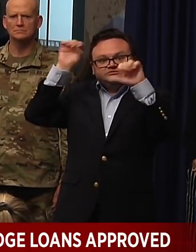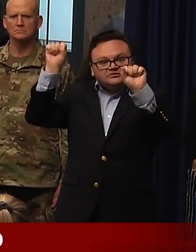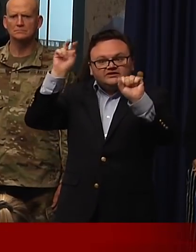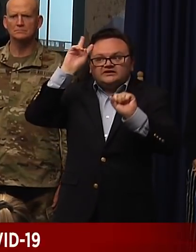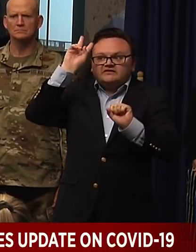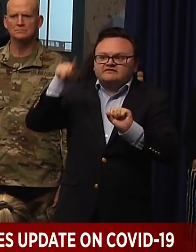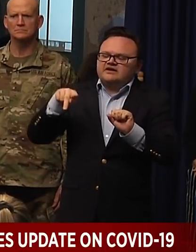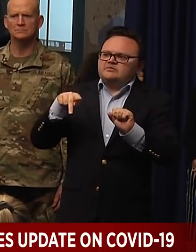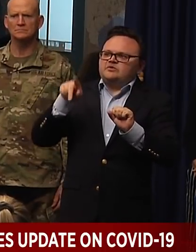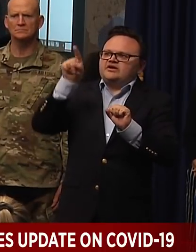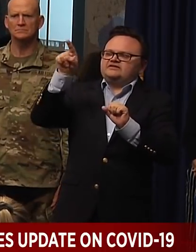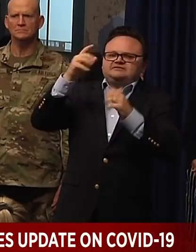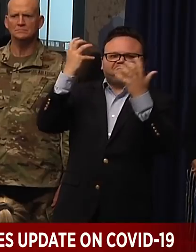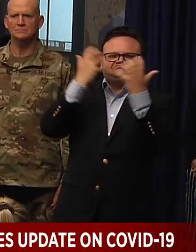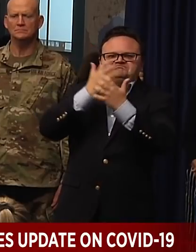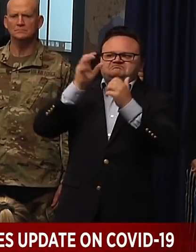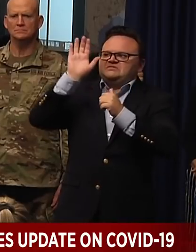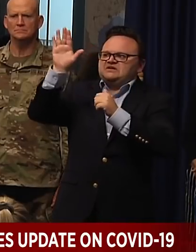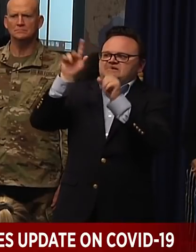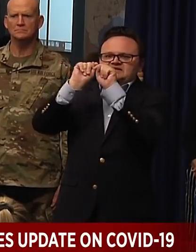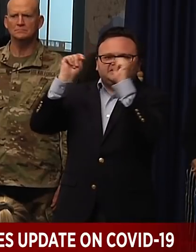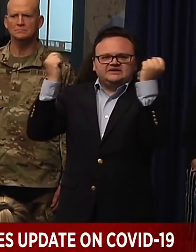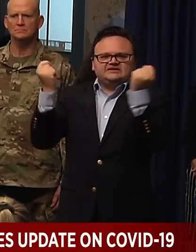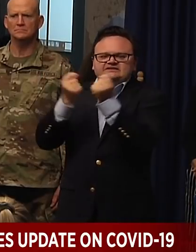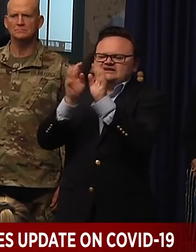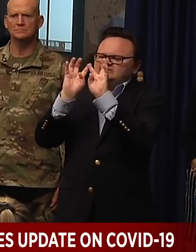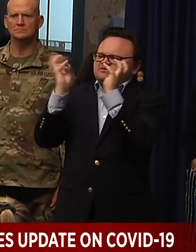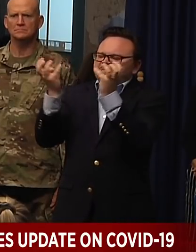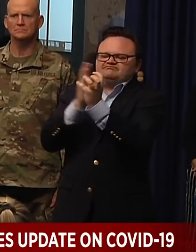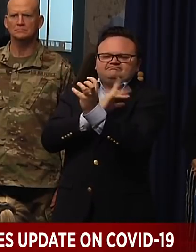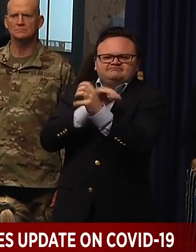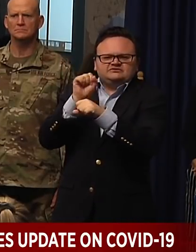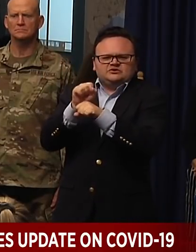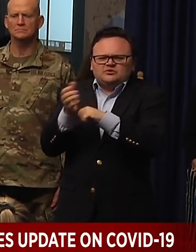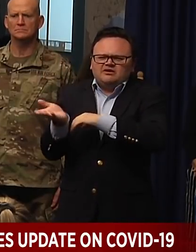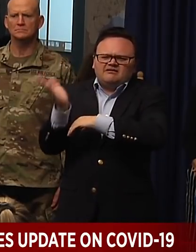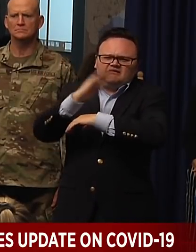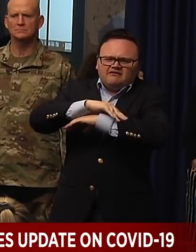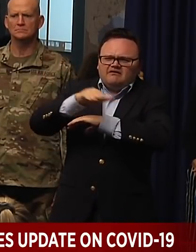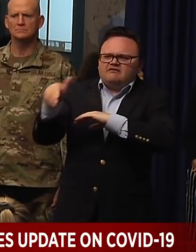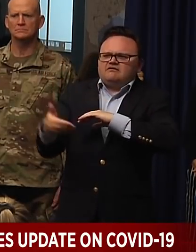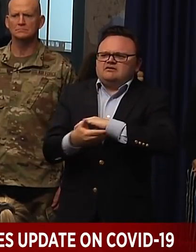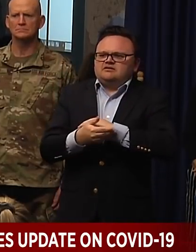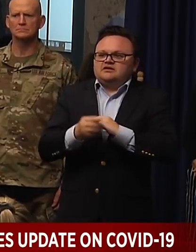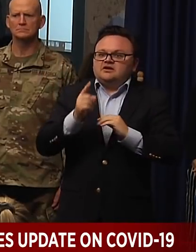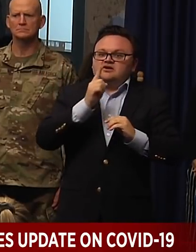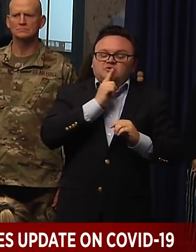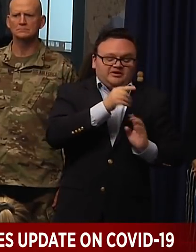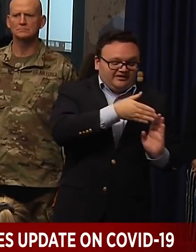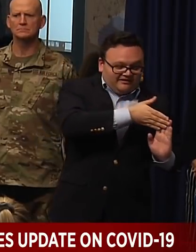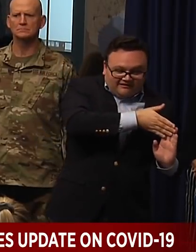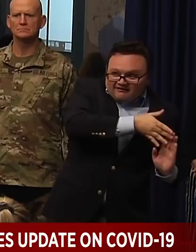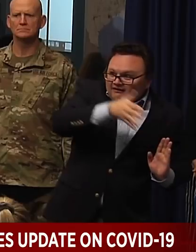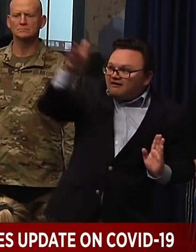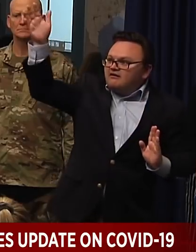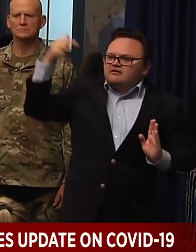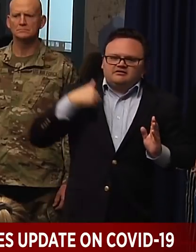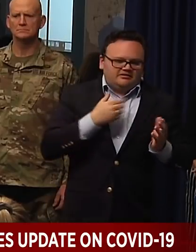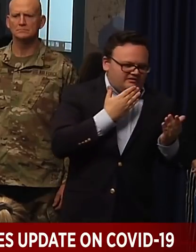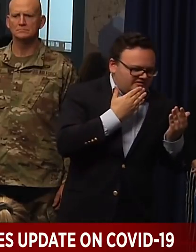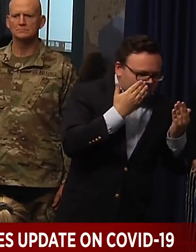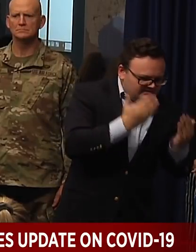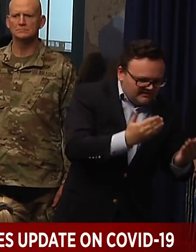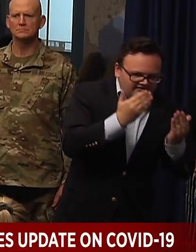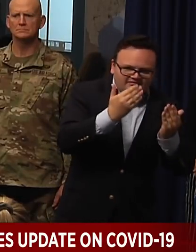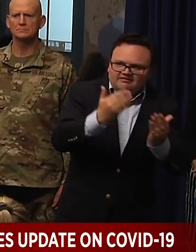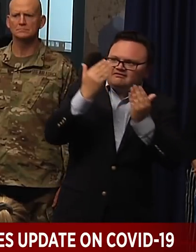and their task force, they are working around the clock as well. So I just want to thank everyone for their efforts and just